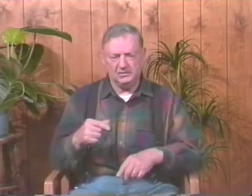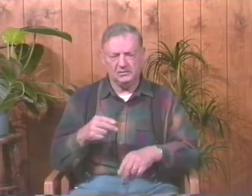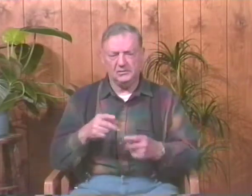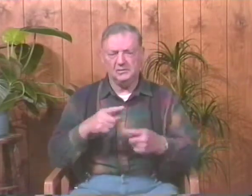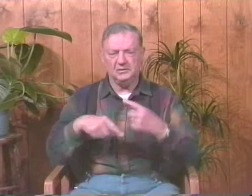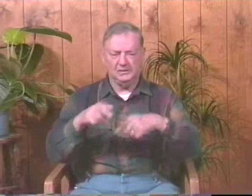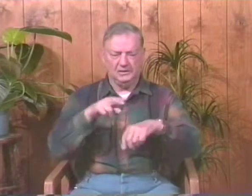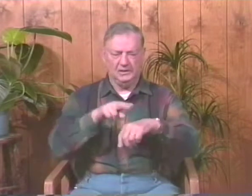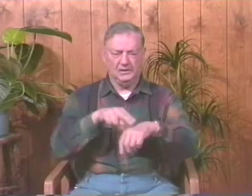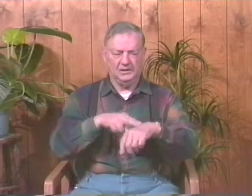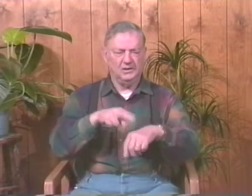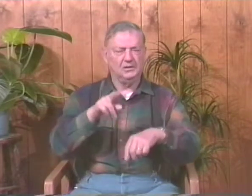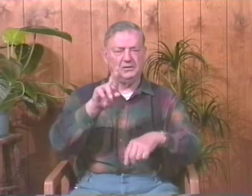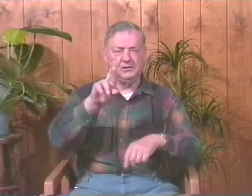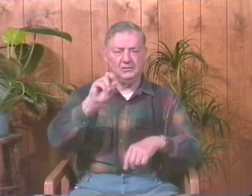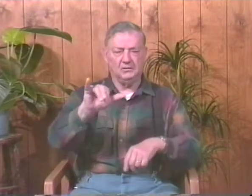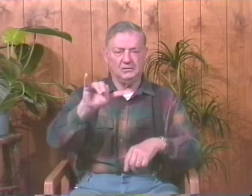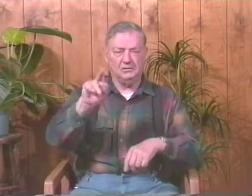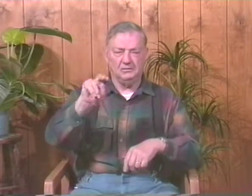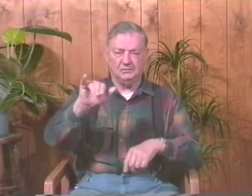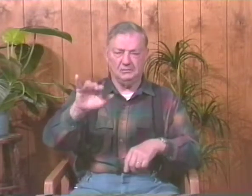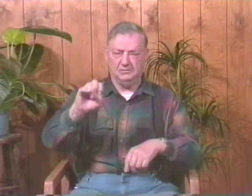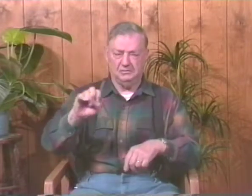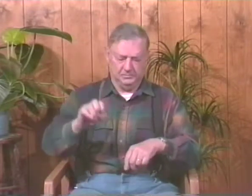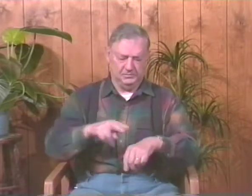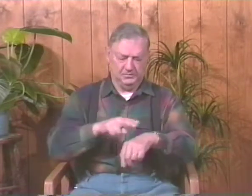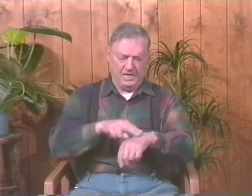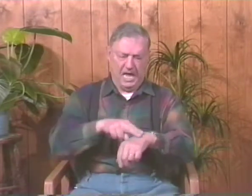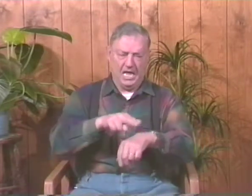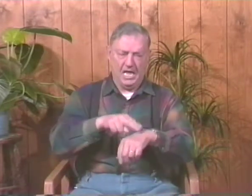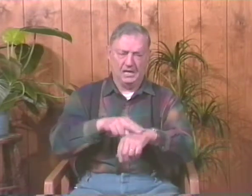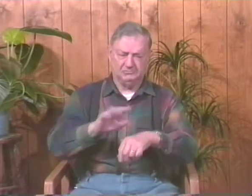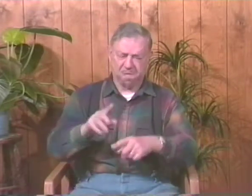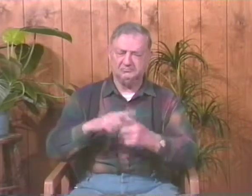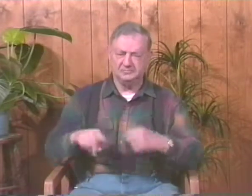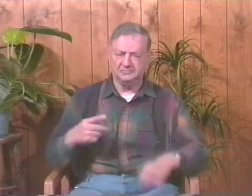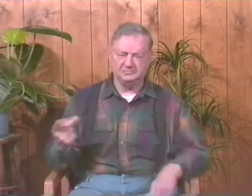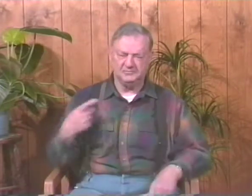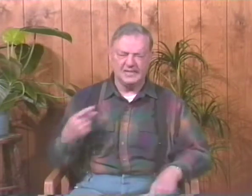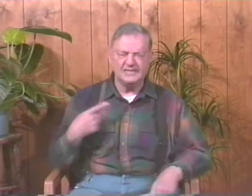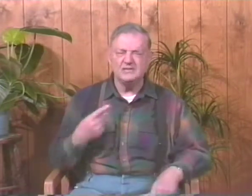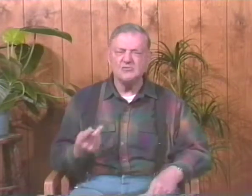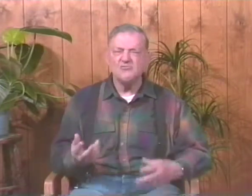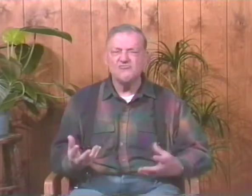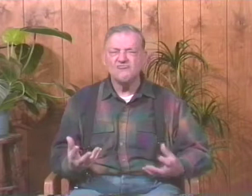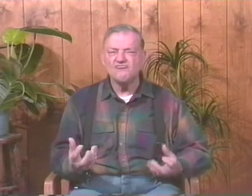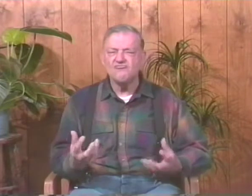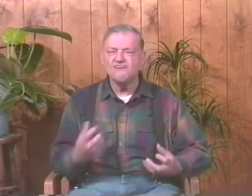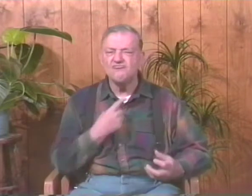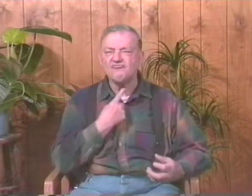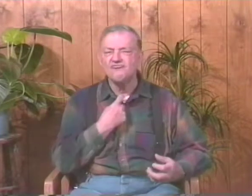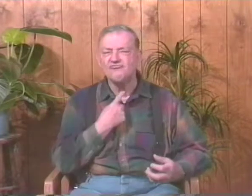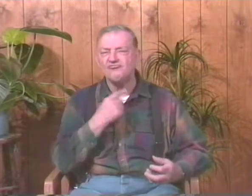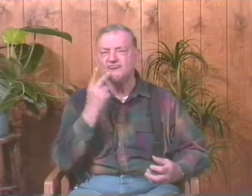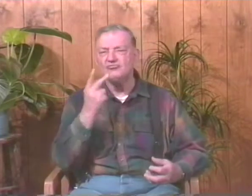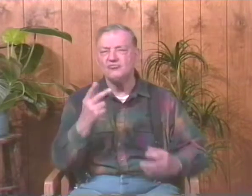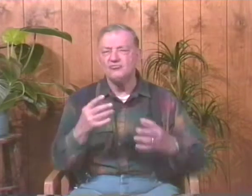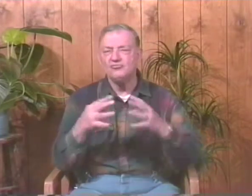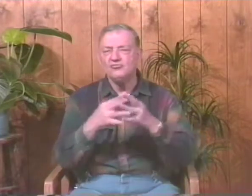two boys. And one of them was named Roy Nye. And his name sign was an N on the wrist. And